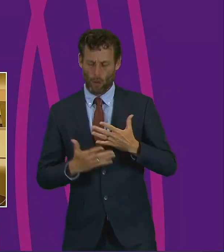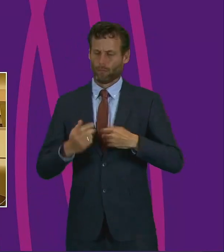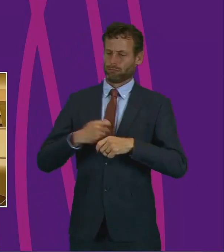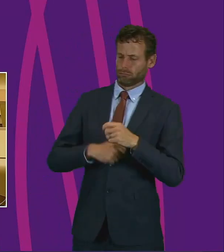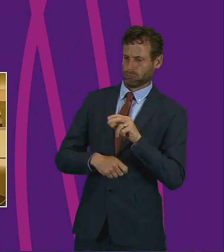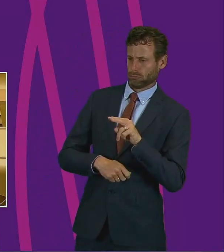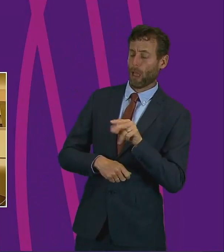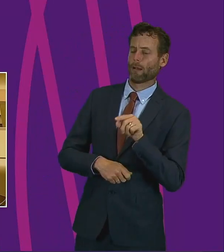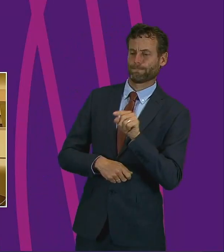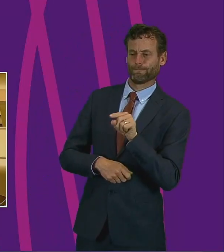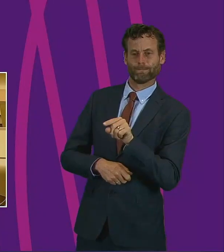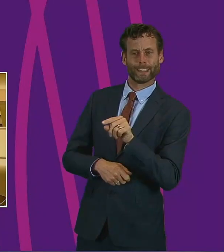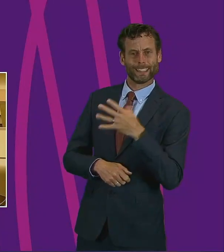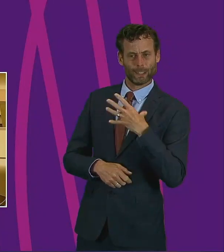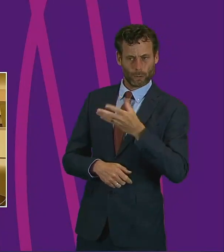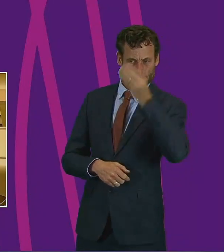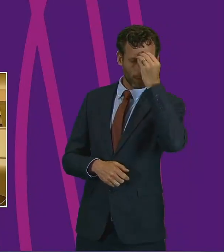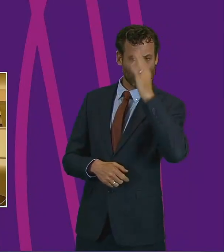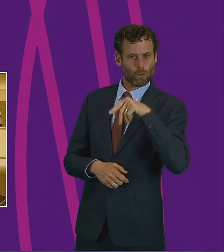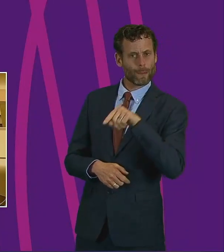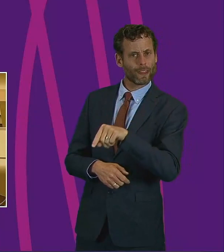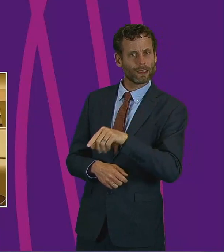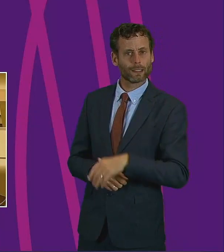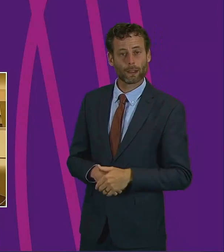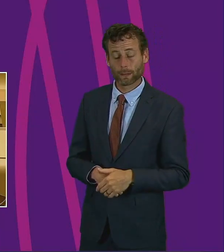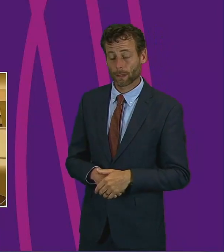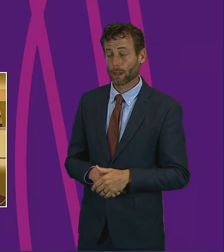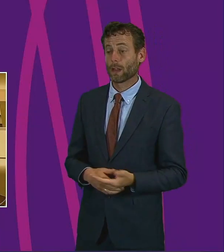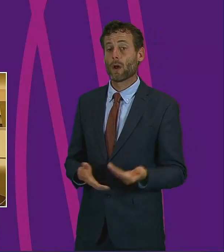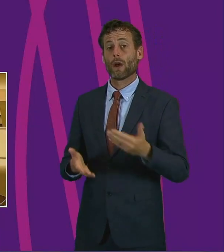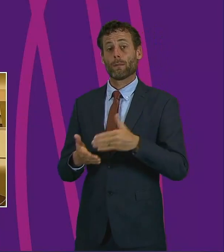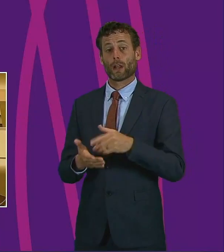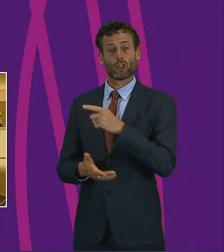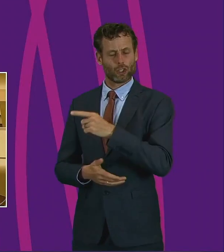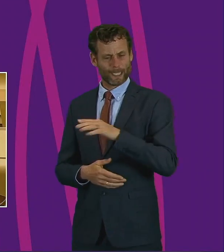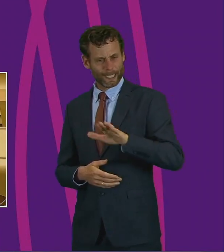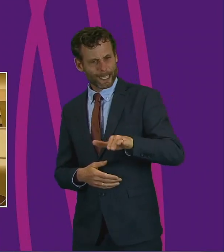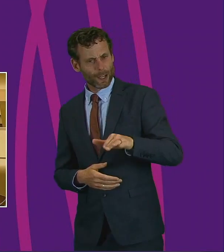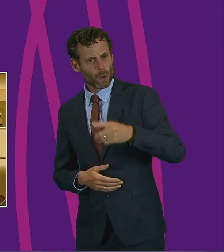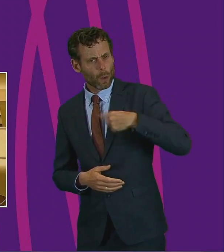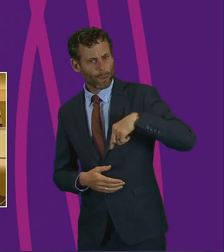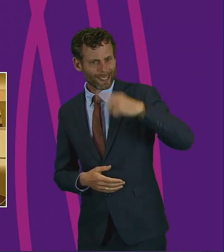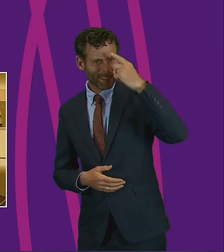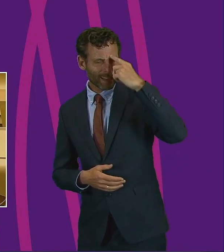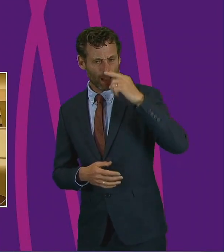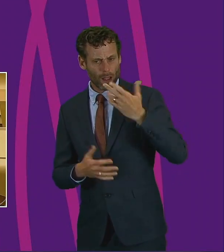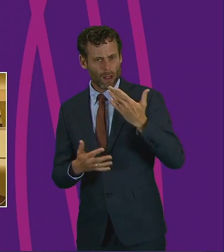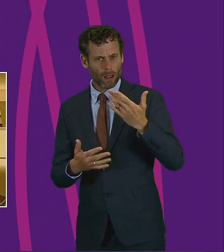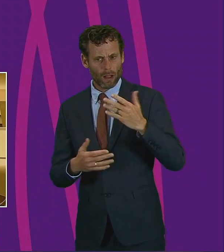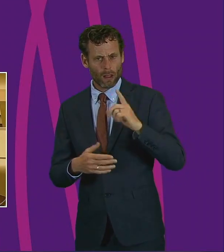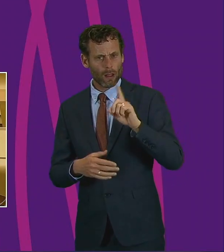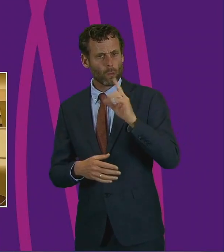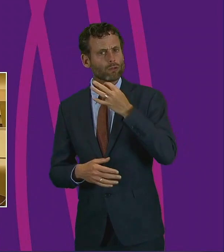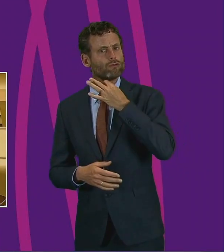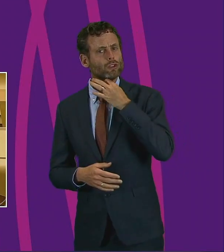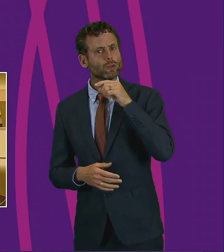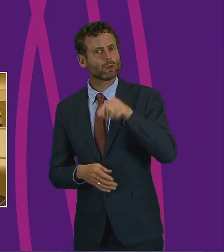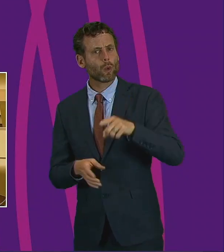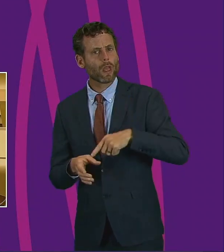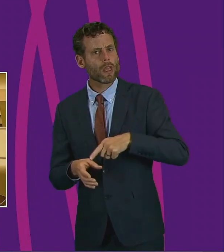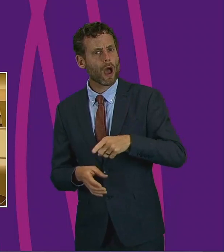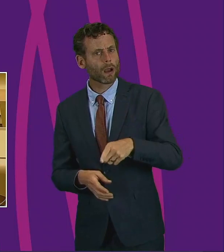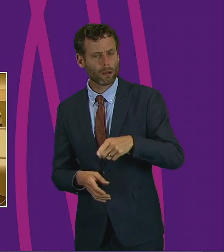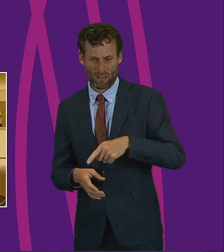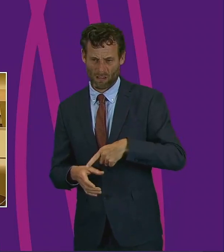focus during this pandemic. And particularly, she also pointed to the impact on young people, the impact of the job losses